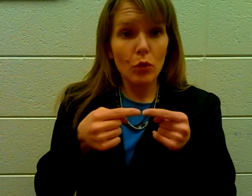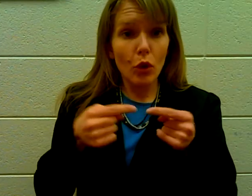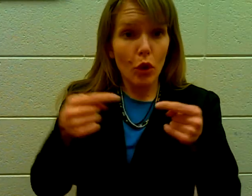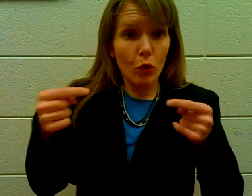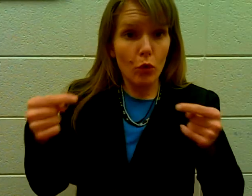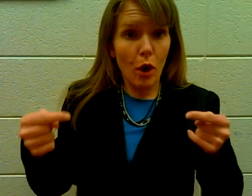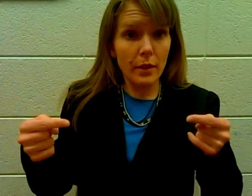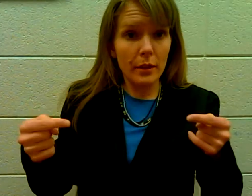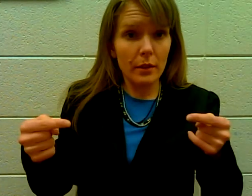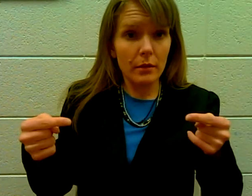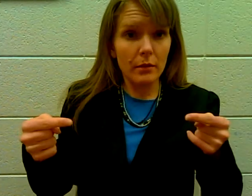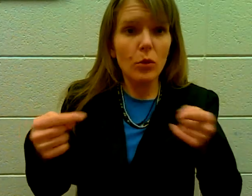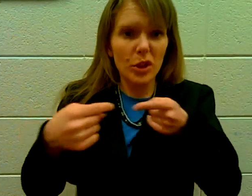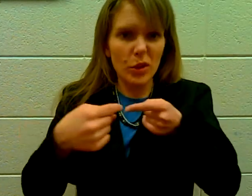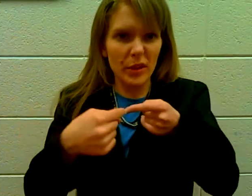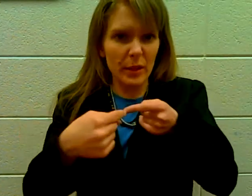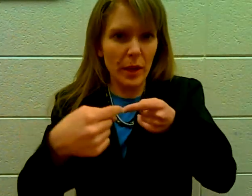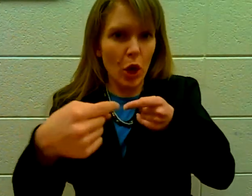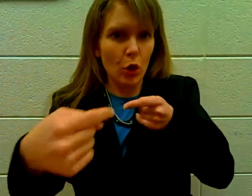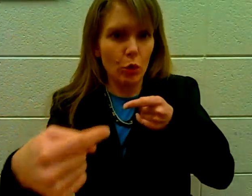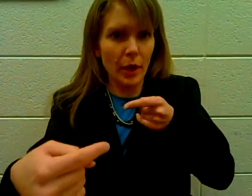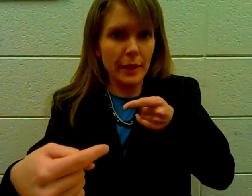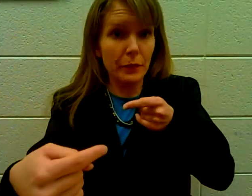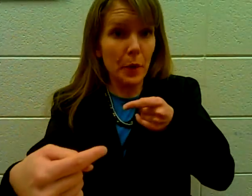Across. Or you can do it this way. Across from.